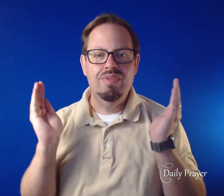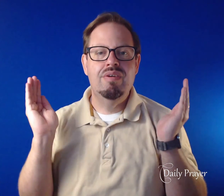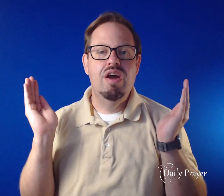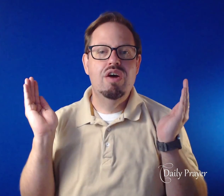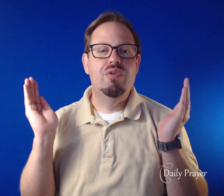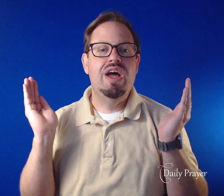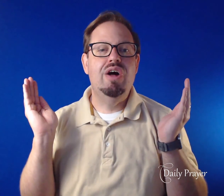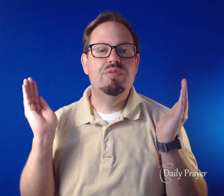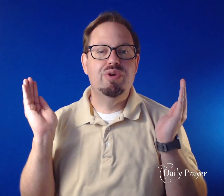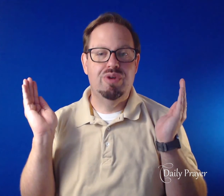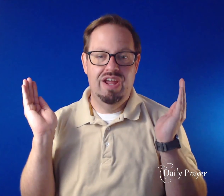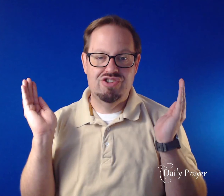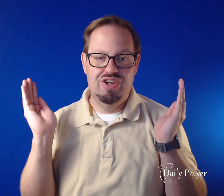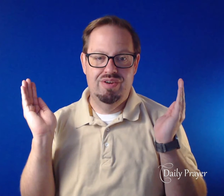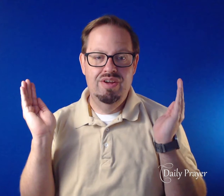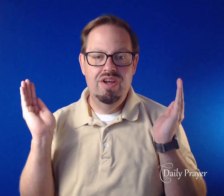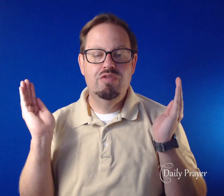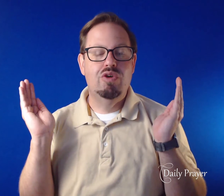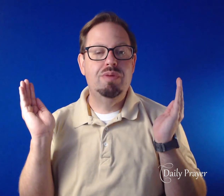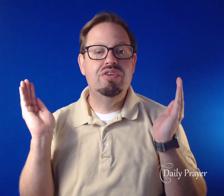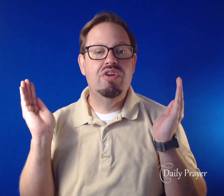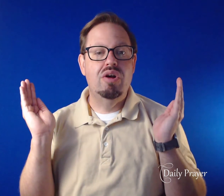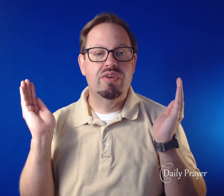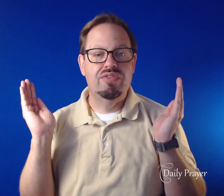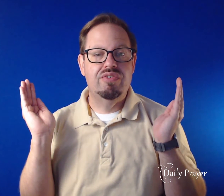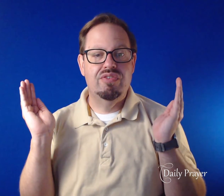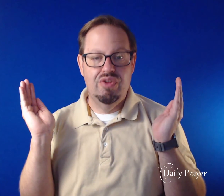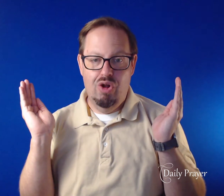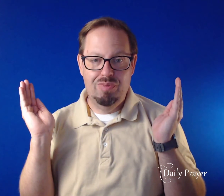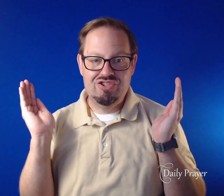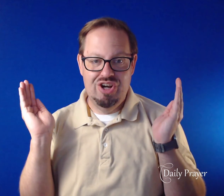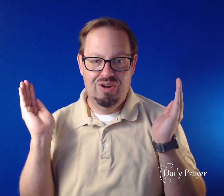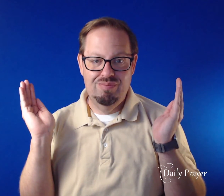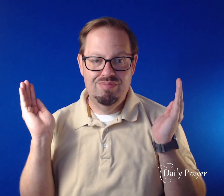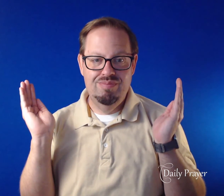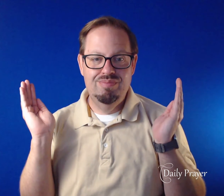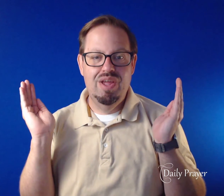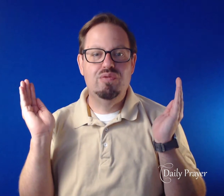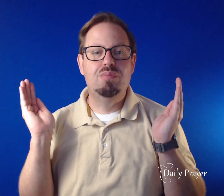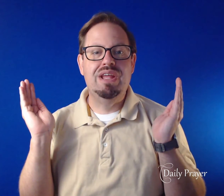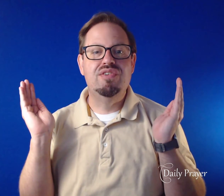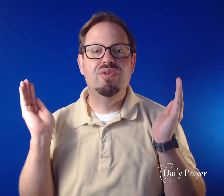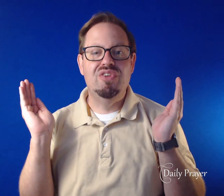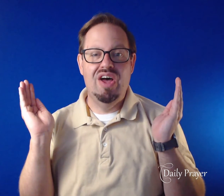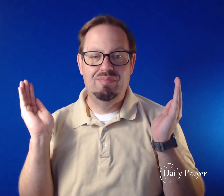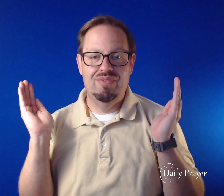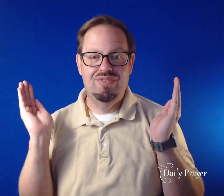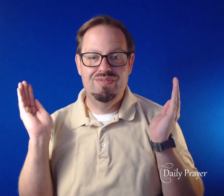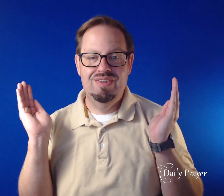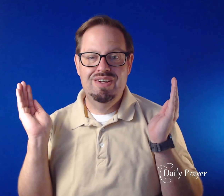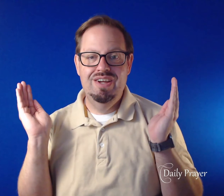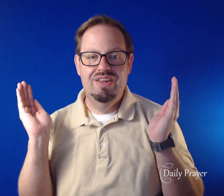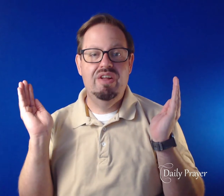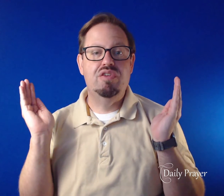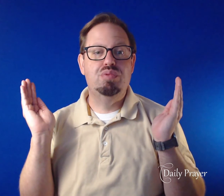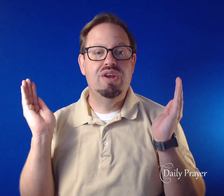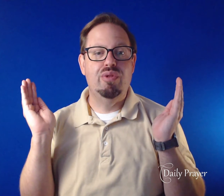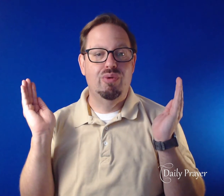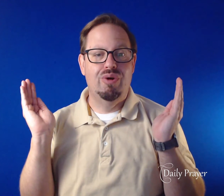For the health of the creation, for abundant harvests that all may share, and for peaceful times, let us pray to the Lord.